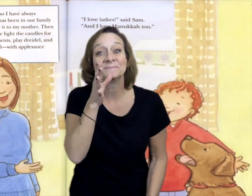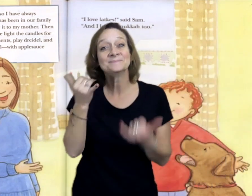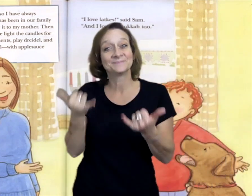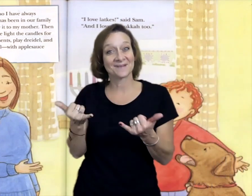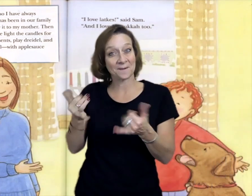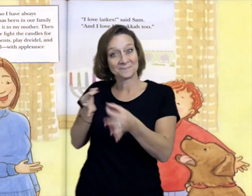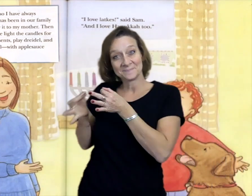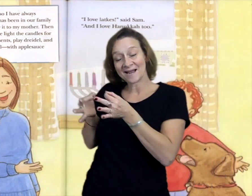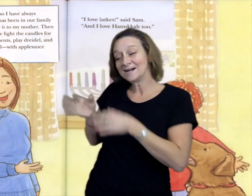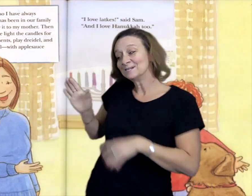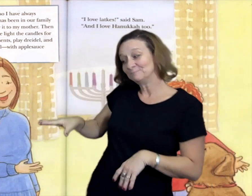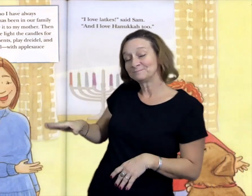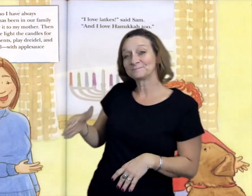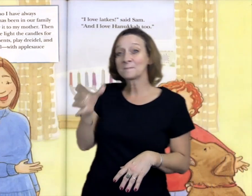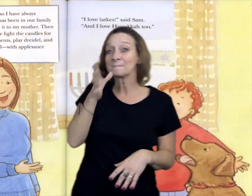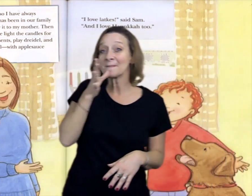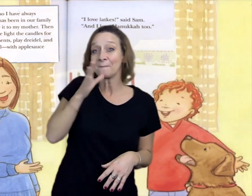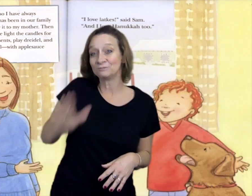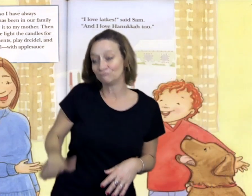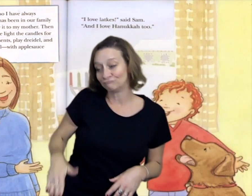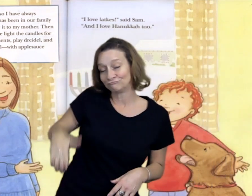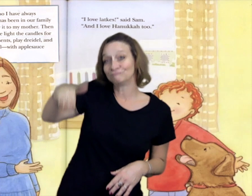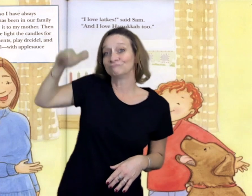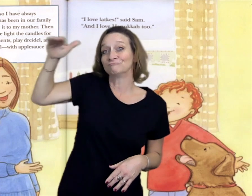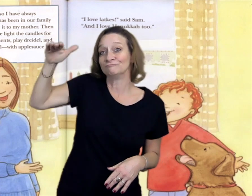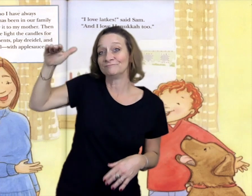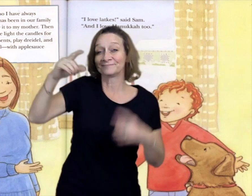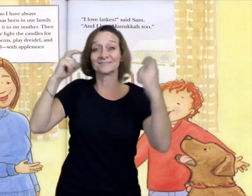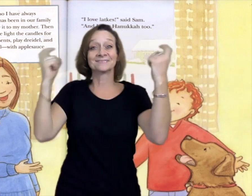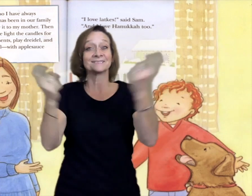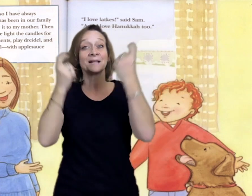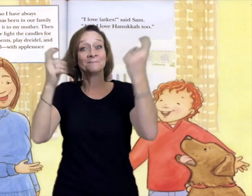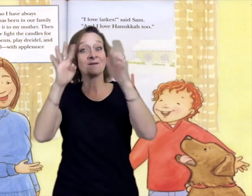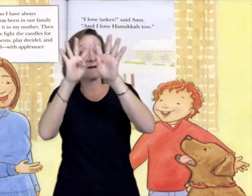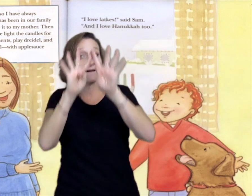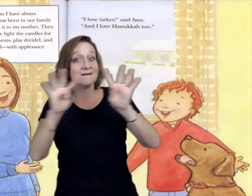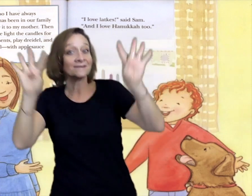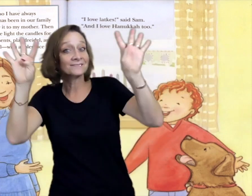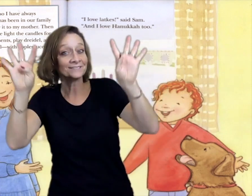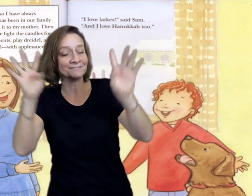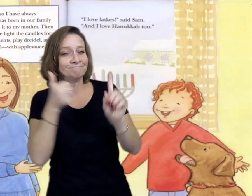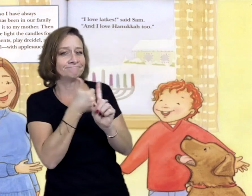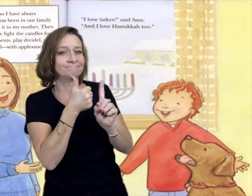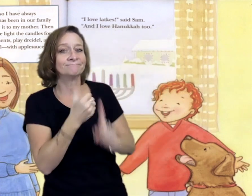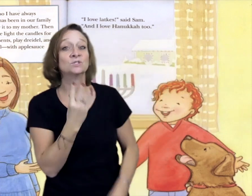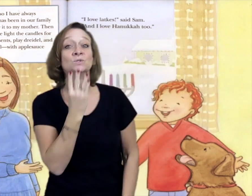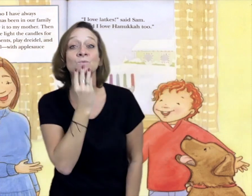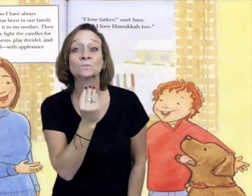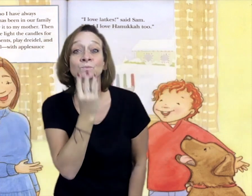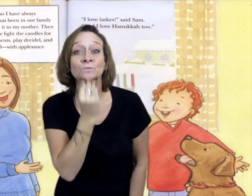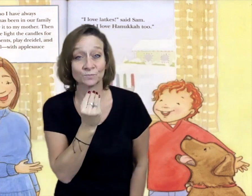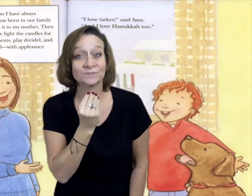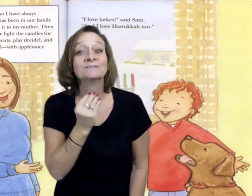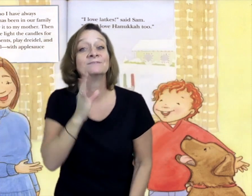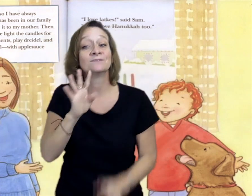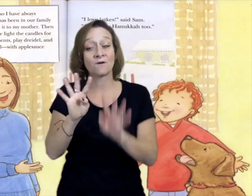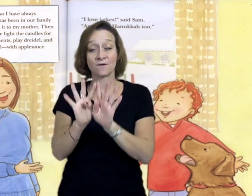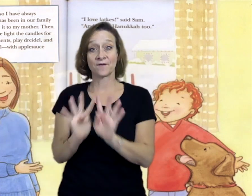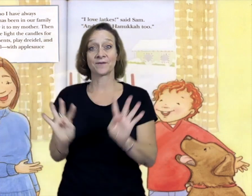I am Jewish, continued his mother, so I have always celebrated Hanukkah. This